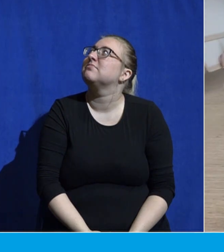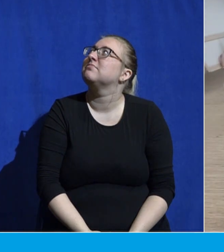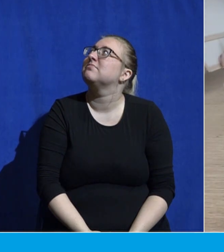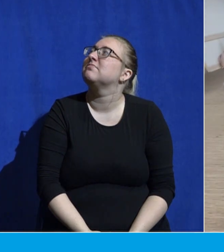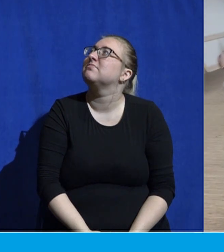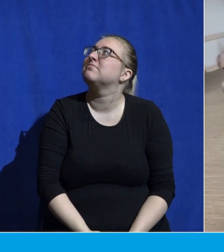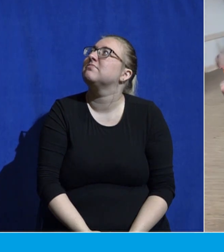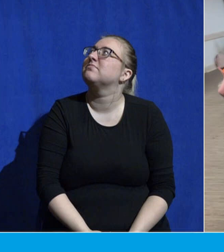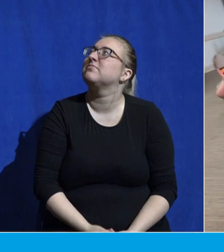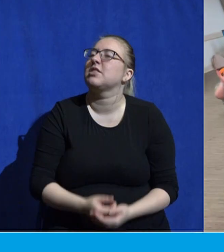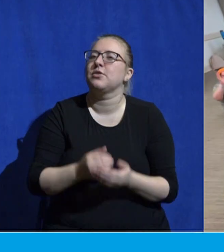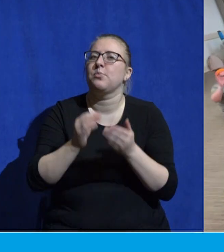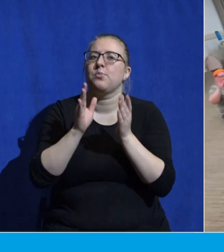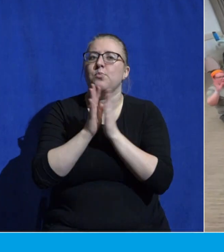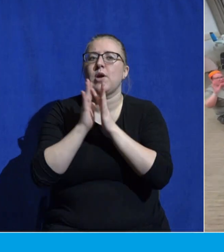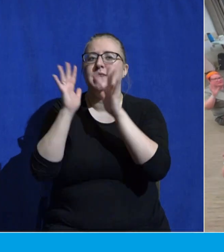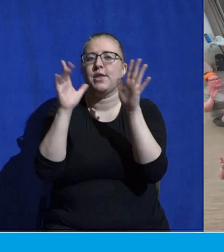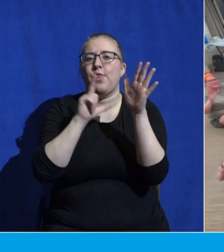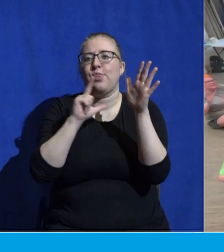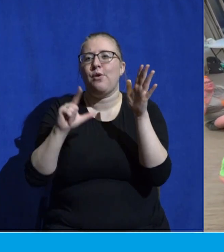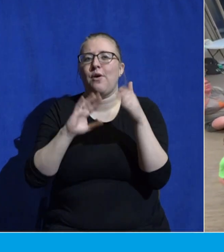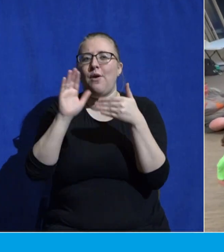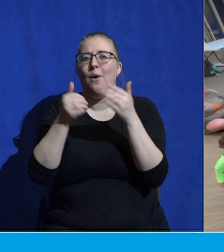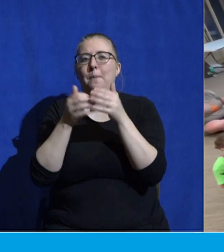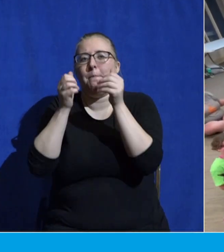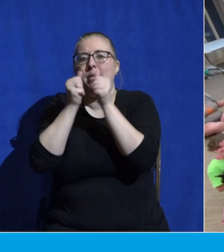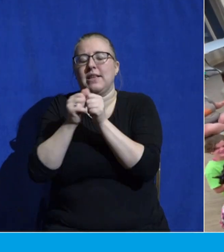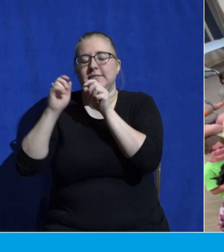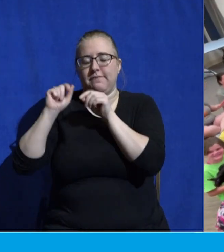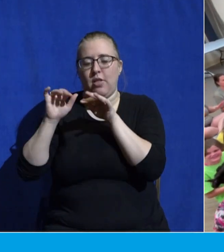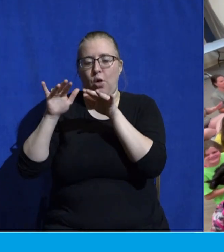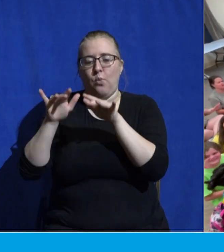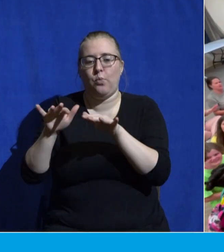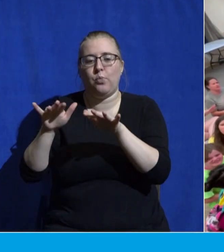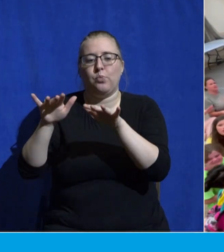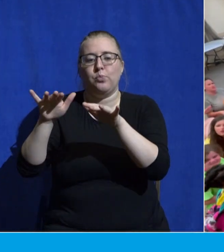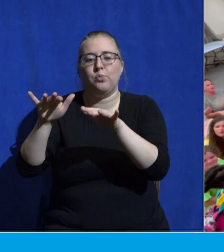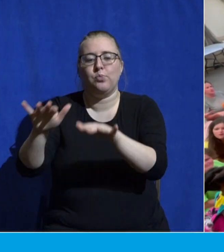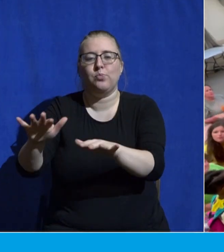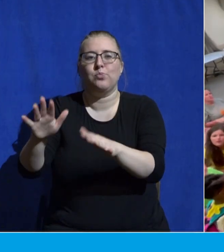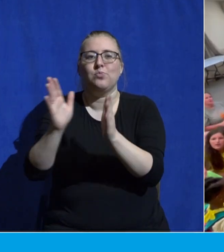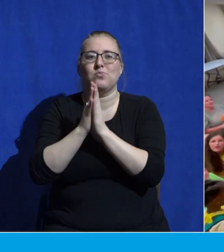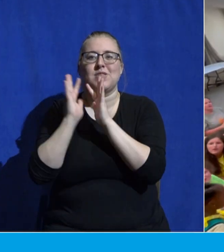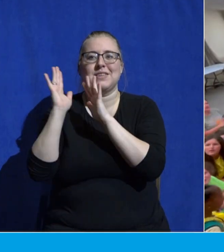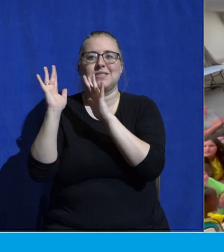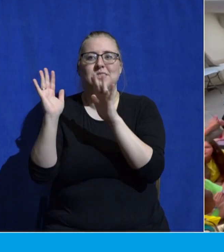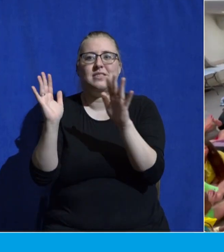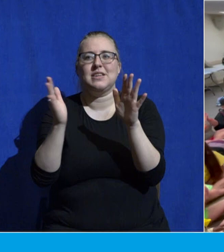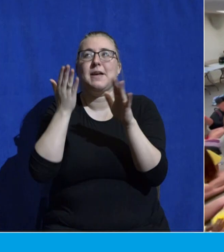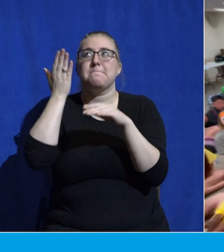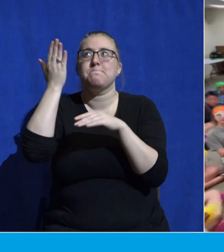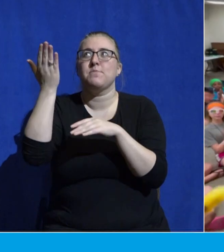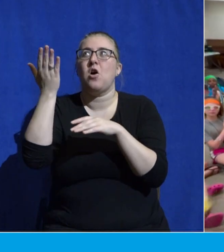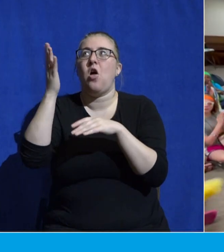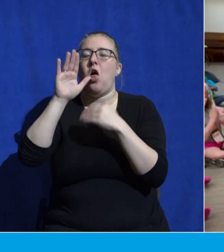All blessings flow. Praise him, all